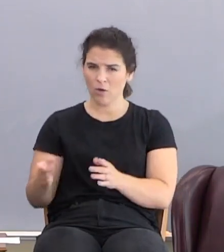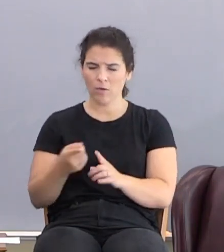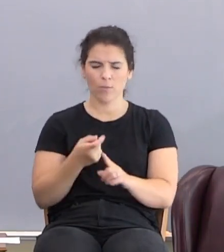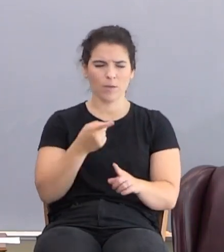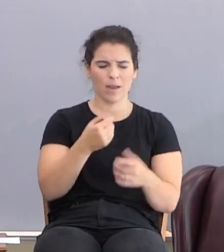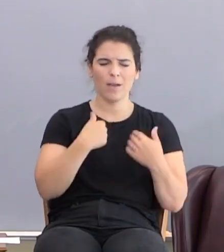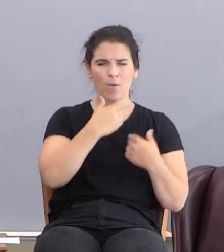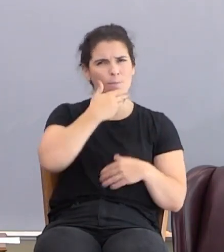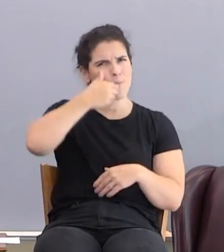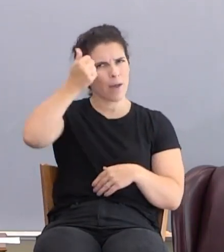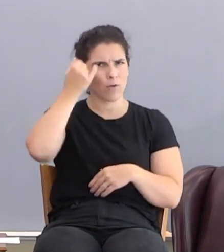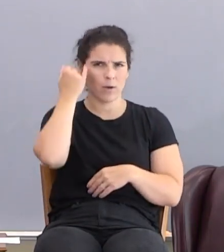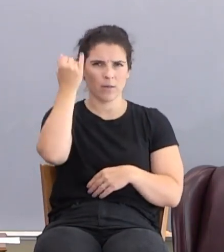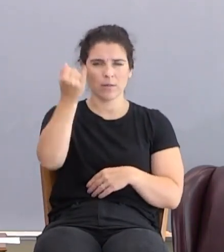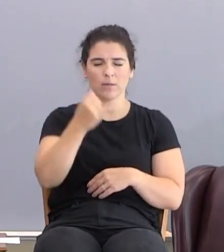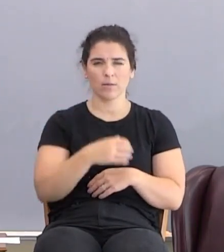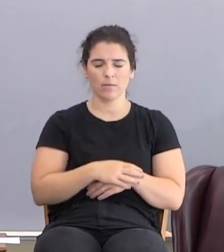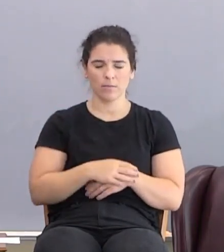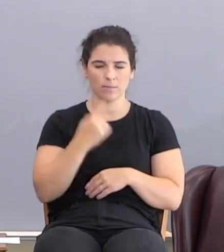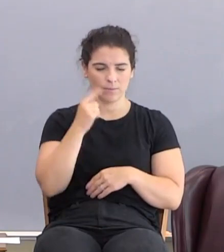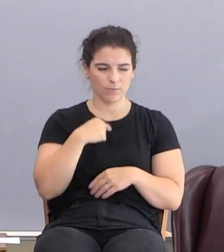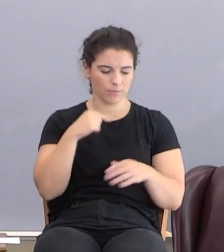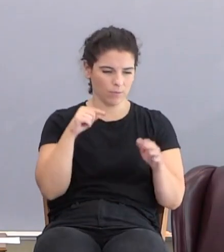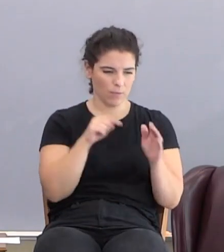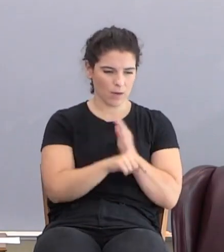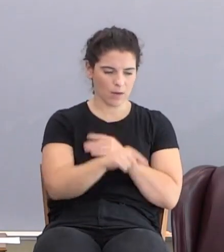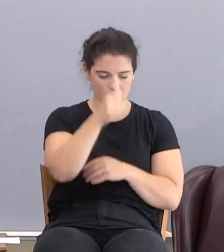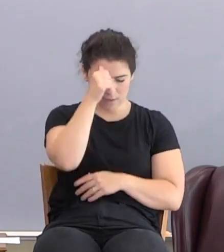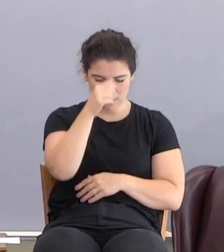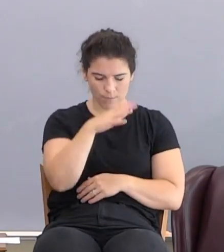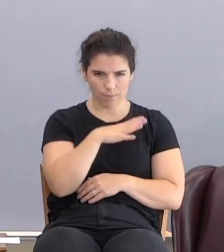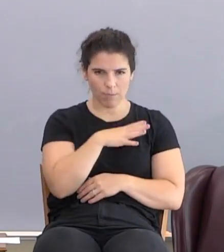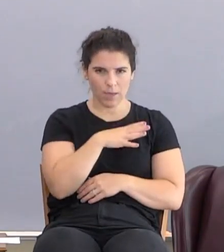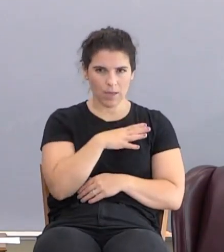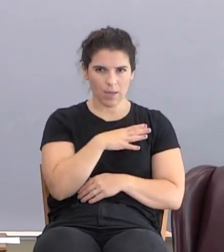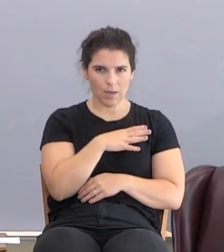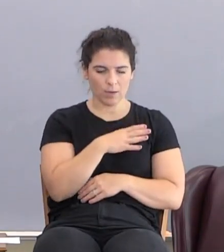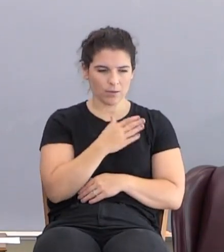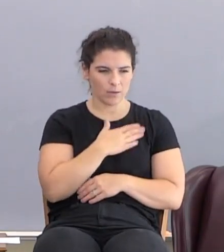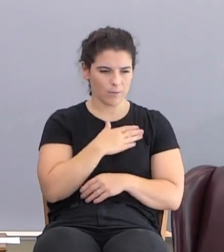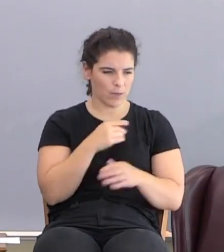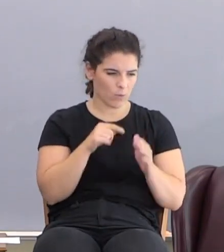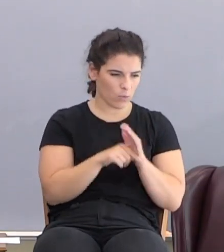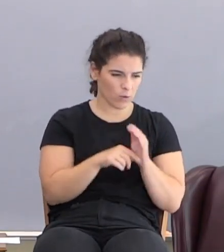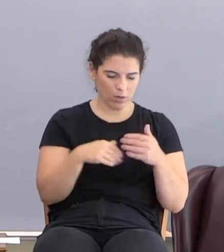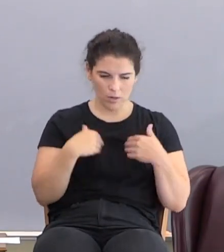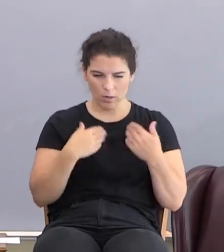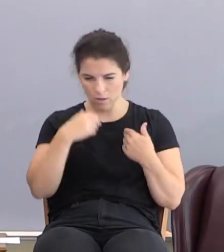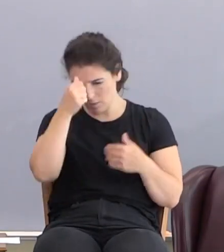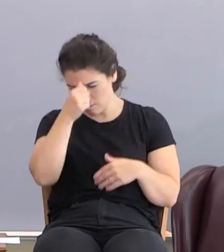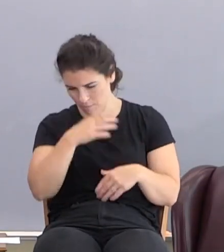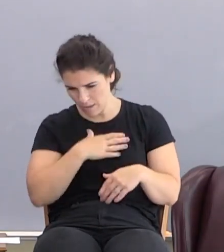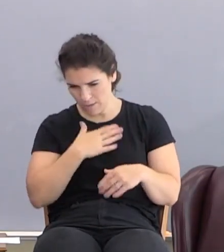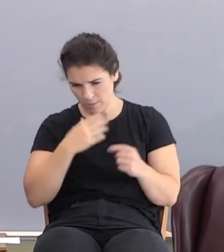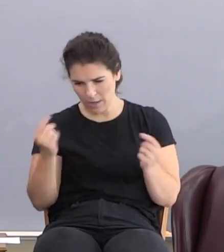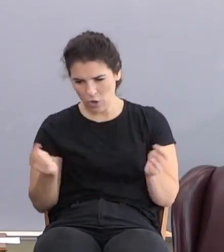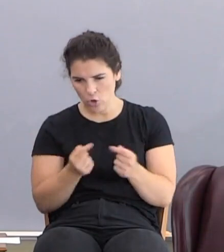they've got a better idea. For I have slain a man to my wounding, and a young man to my hurt.